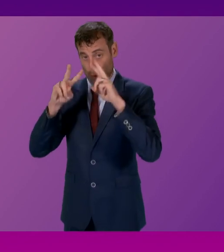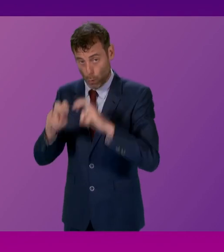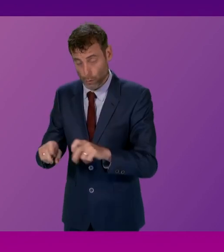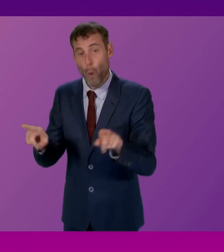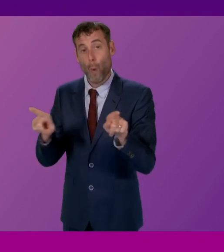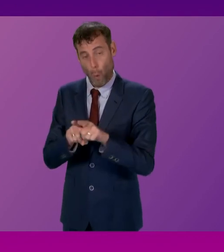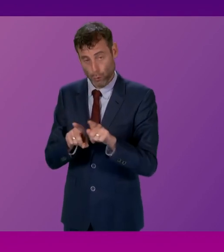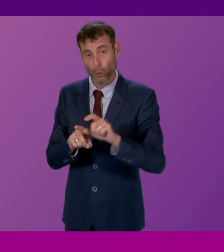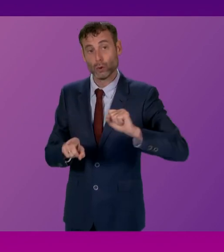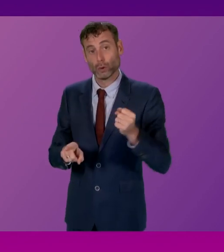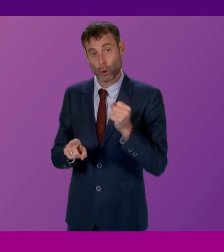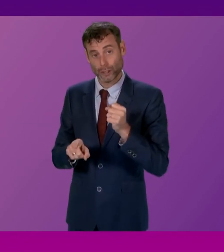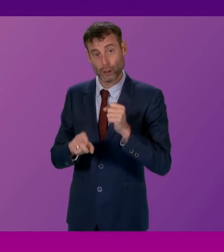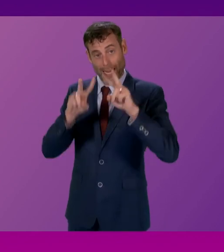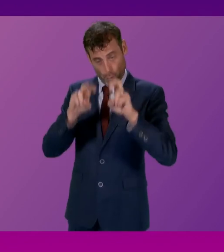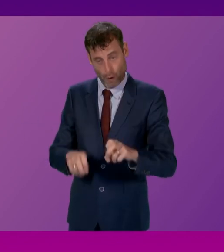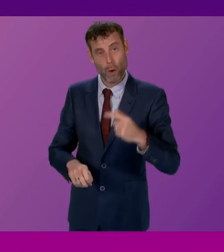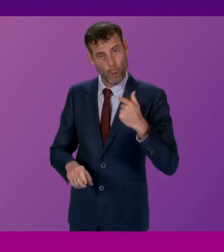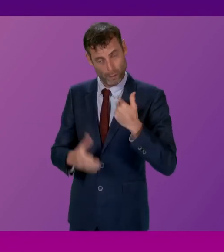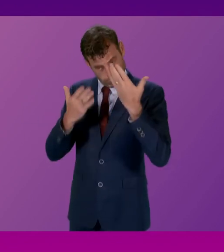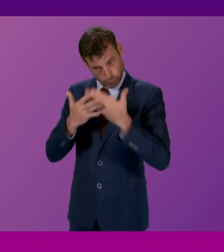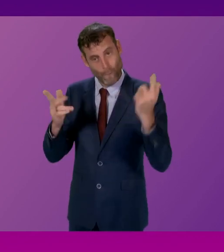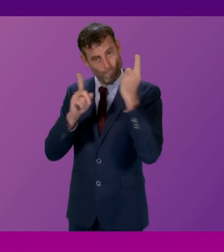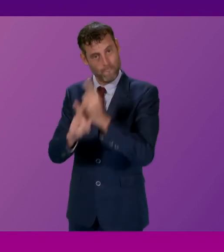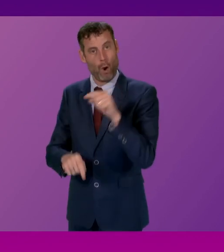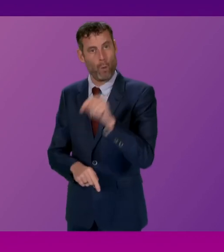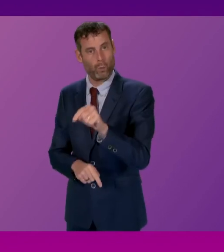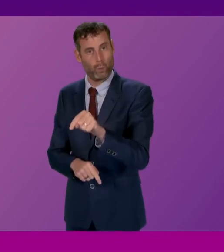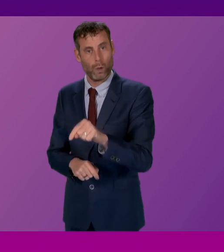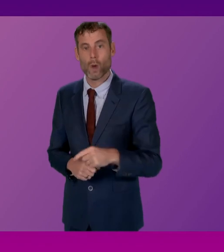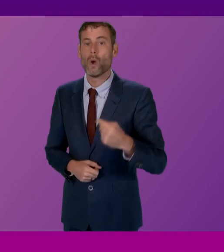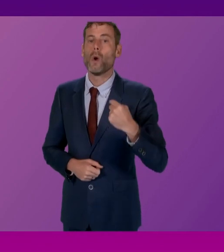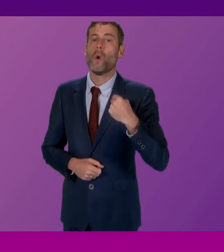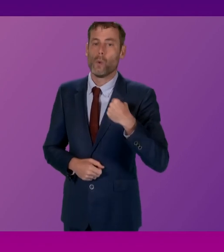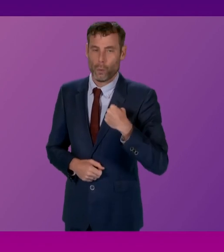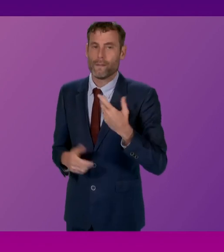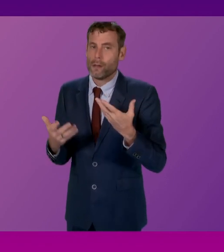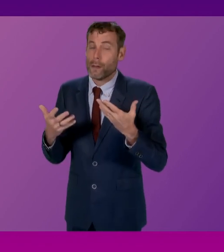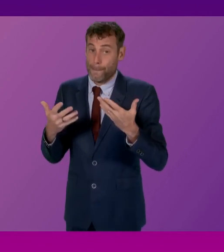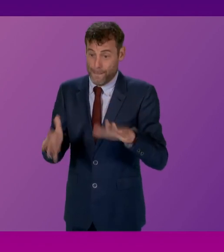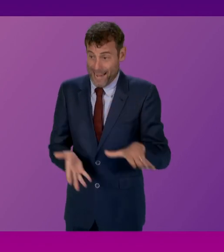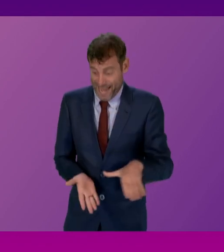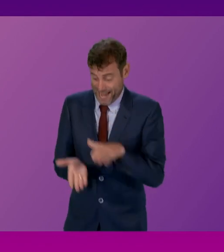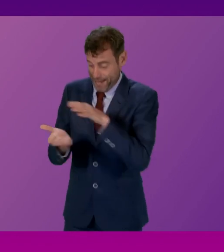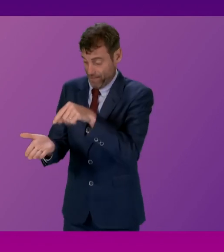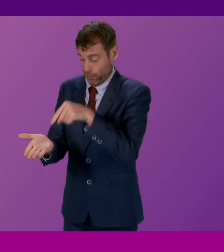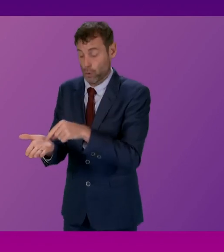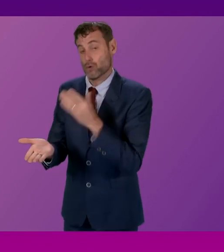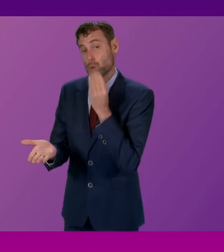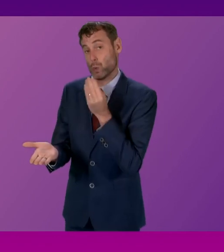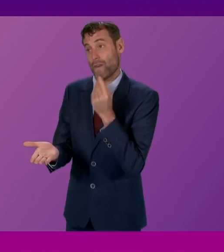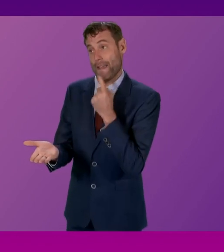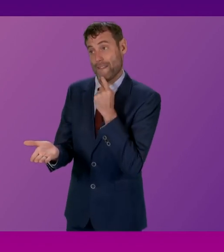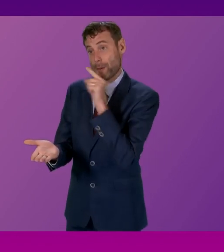government, Scottish public inquiry as well. And so we have passed over what we believe to be relevant information.